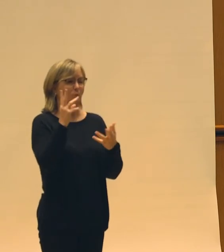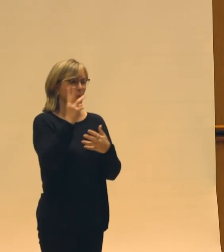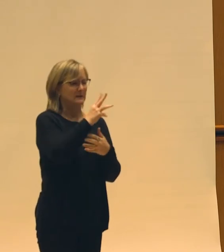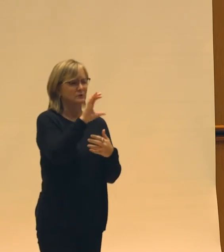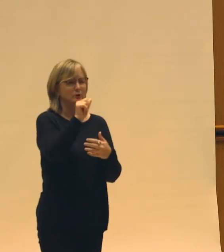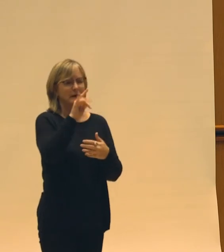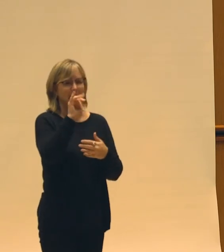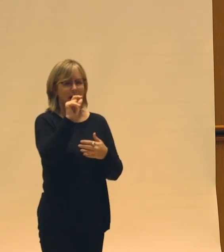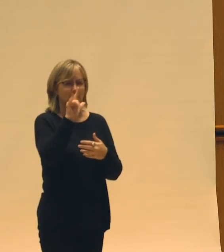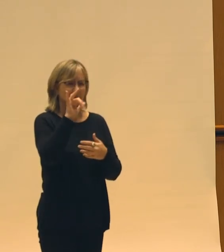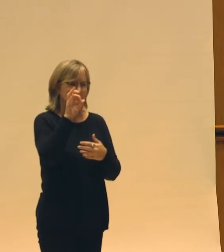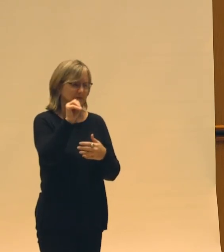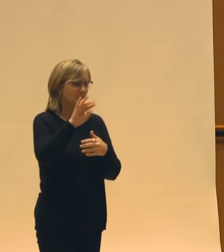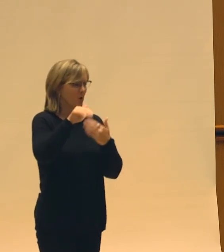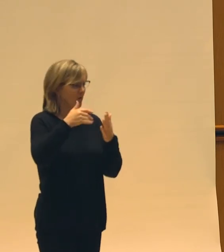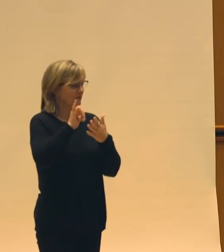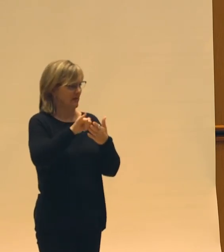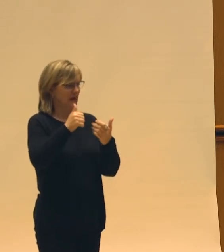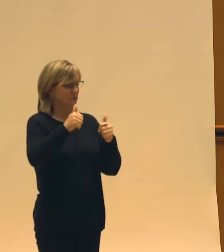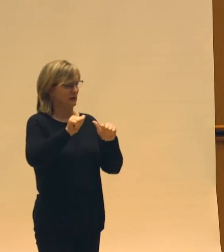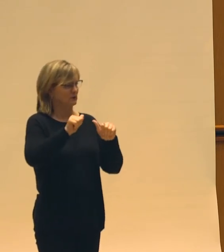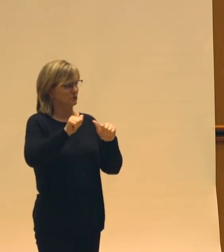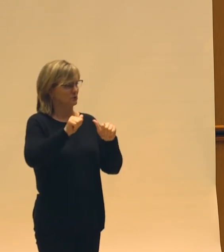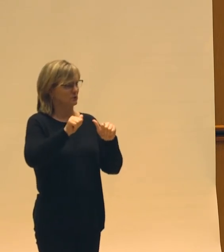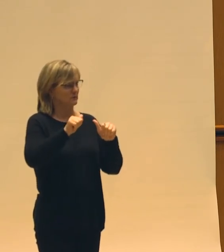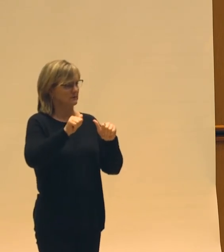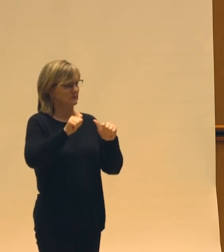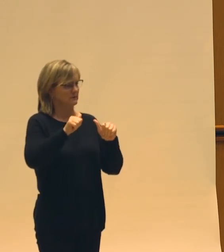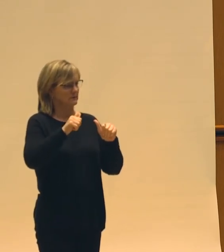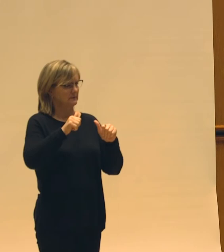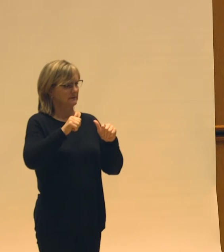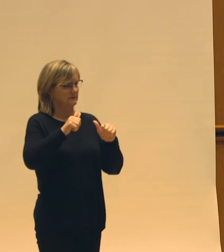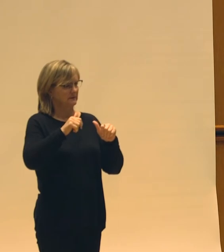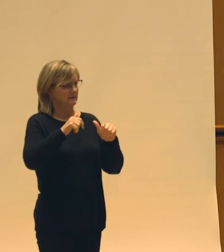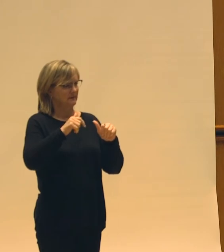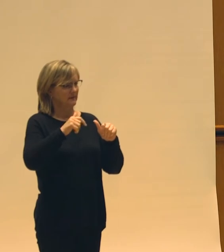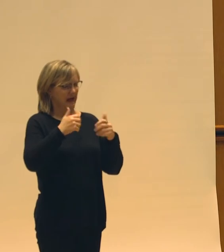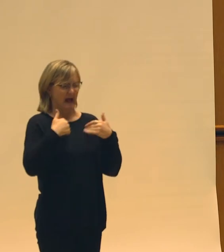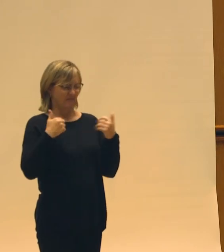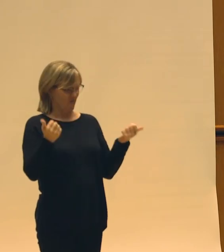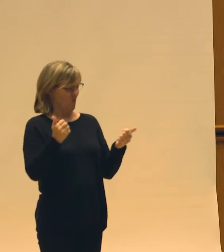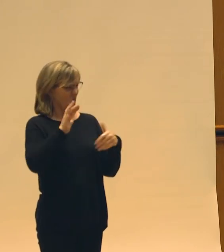my dancing body.